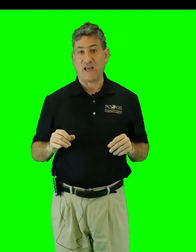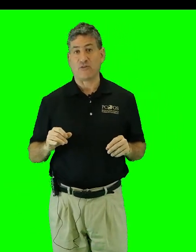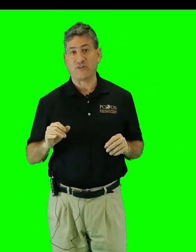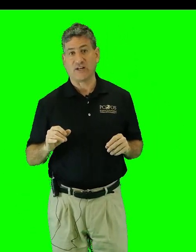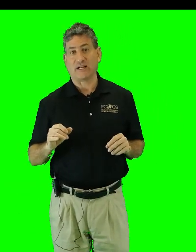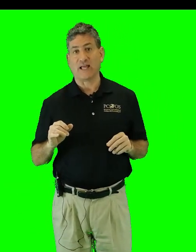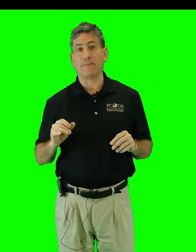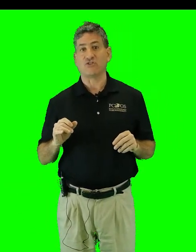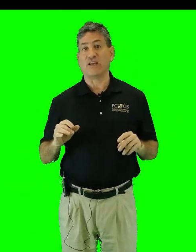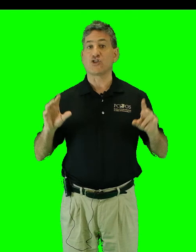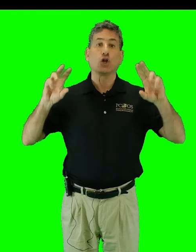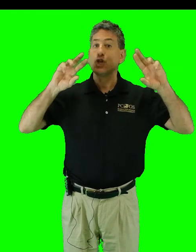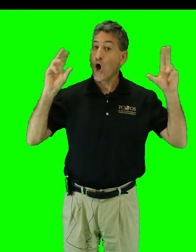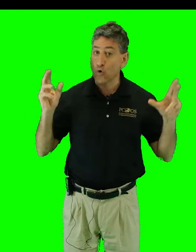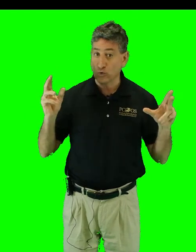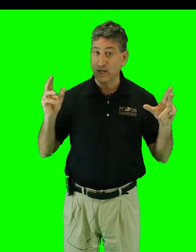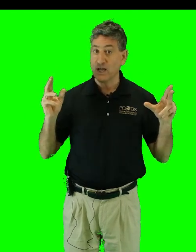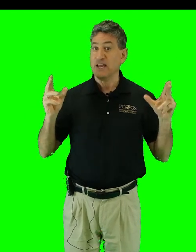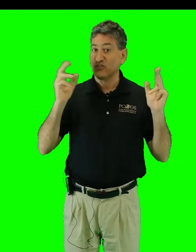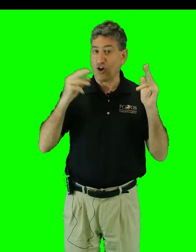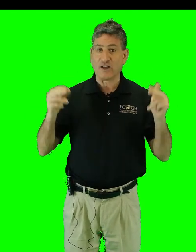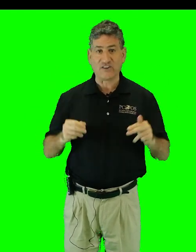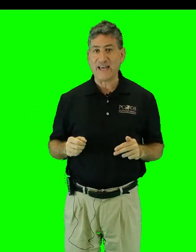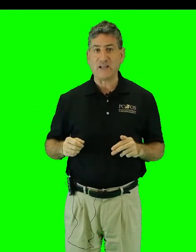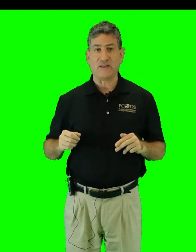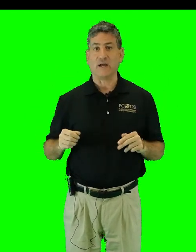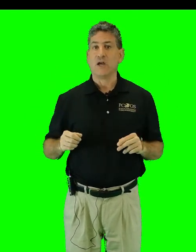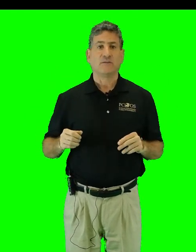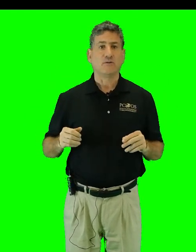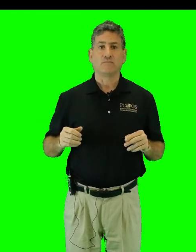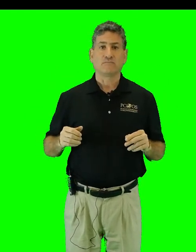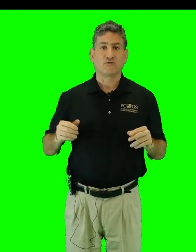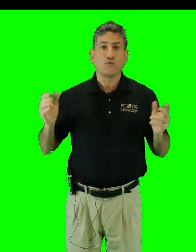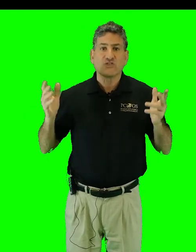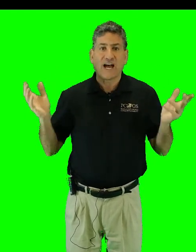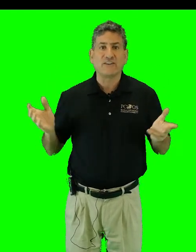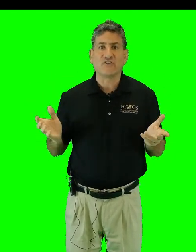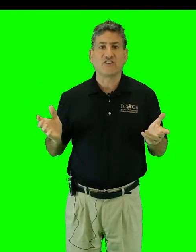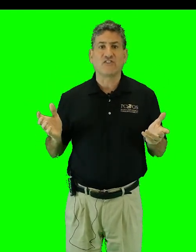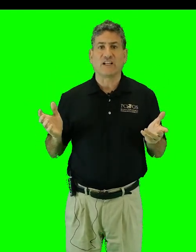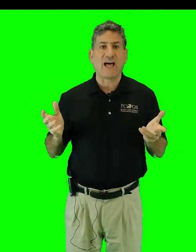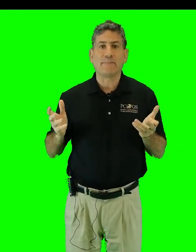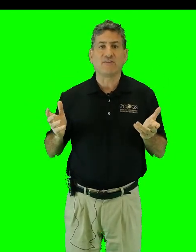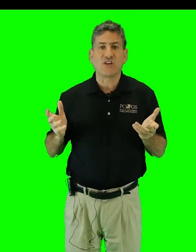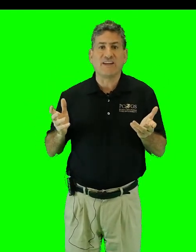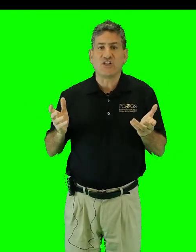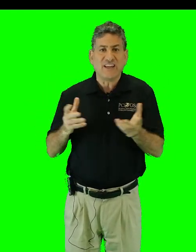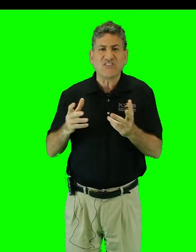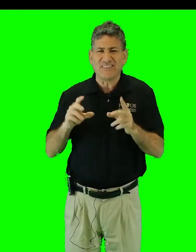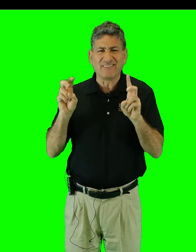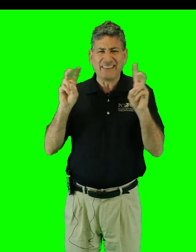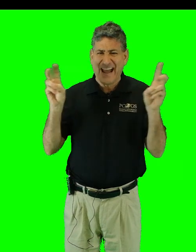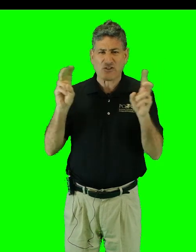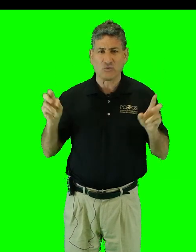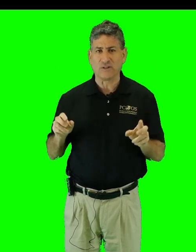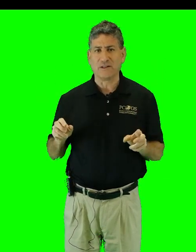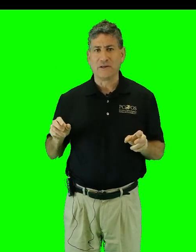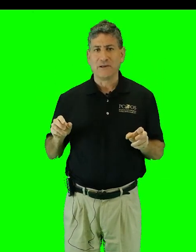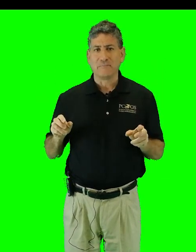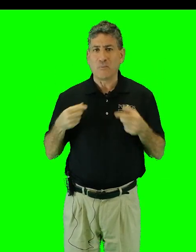anthropogenic climate change alone is causing anything. No true scientist says that climate change isn't natural. But